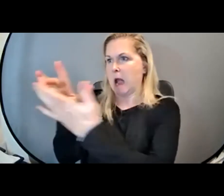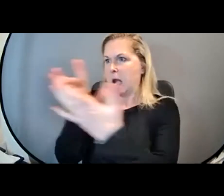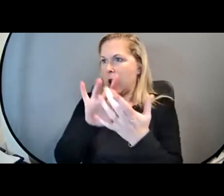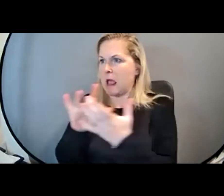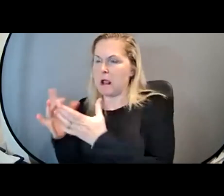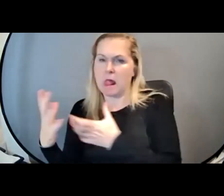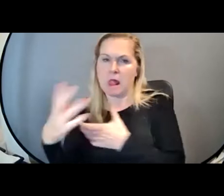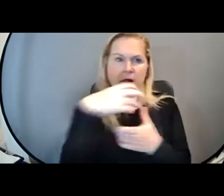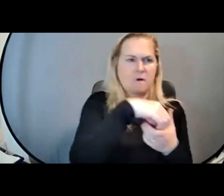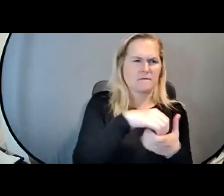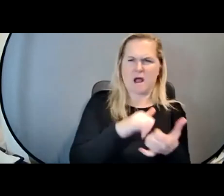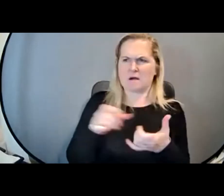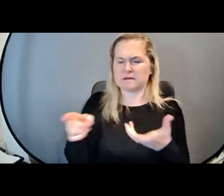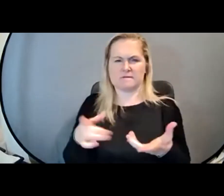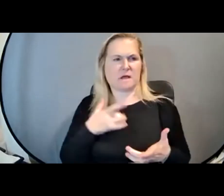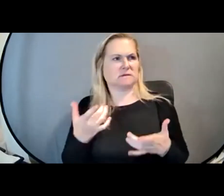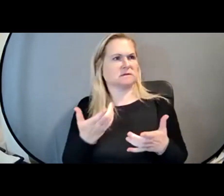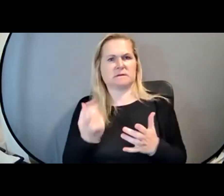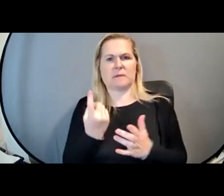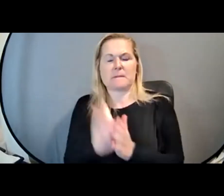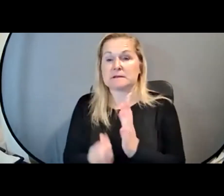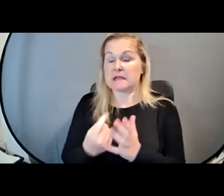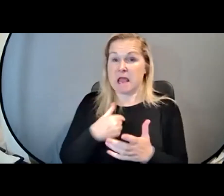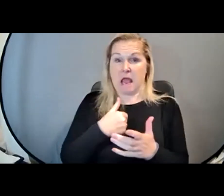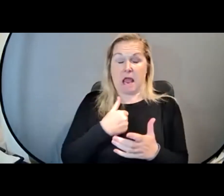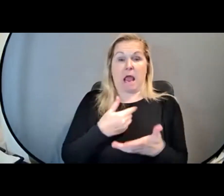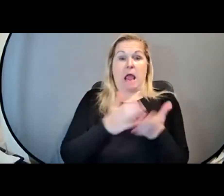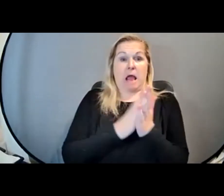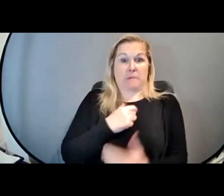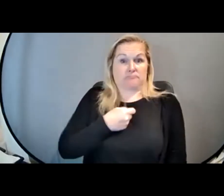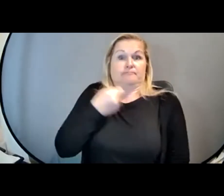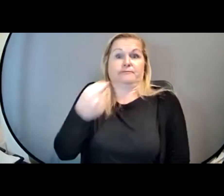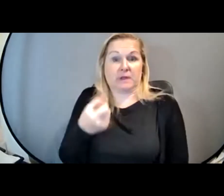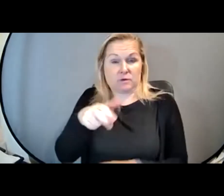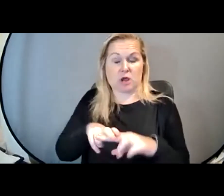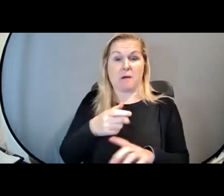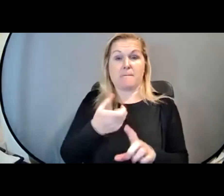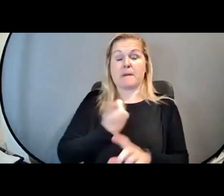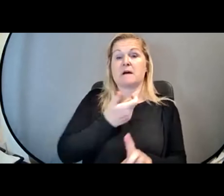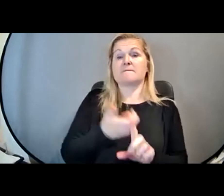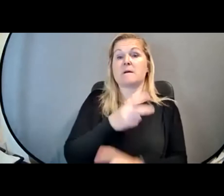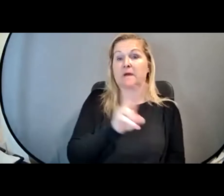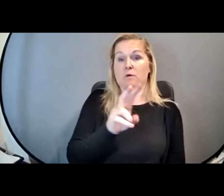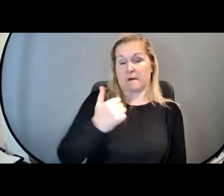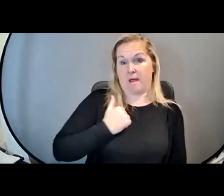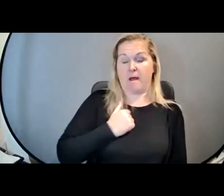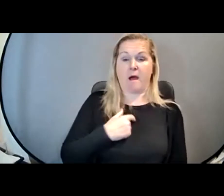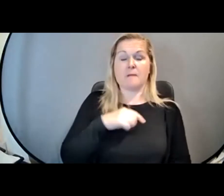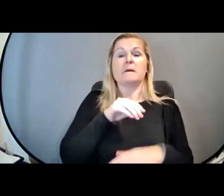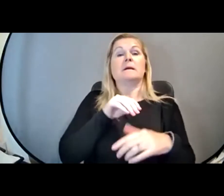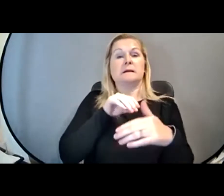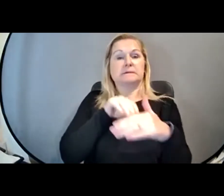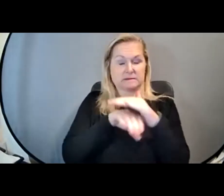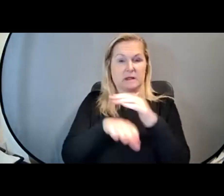he asked me to come on and be the chair based on the work that I do. I'm from Vancouver, Canada, and I am an accessibility consultant and